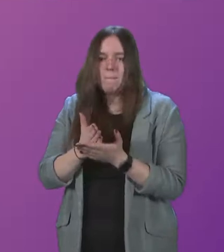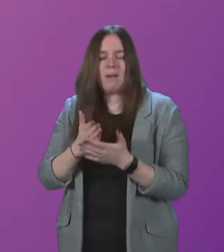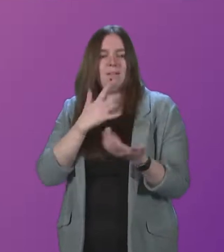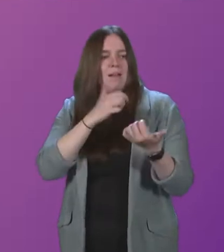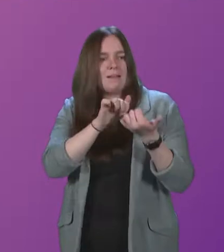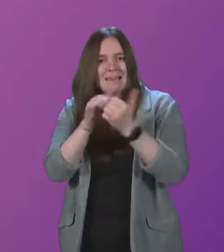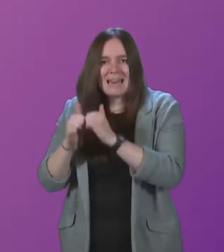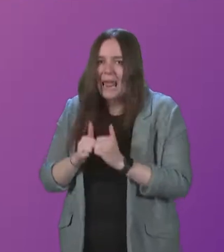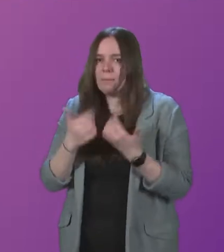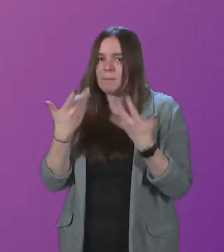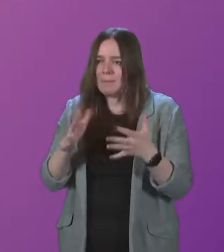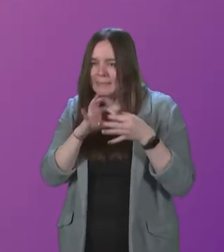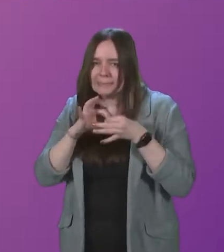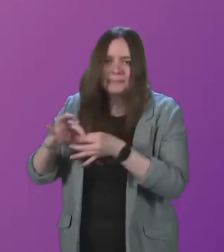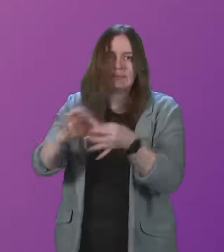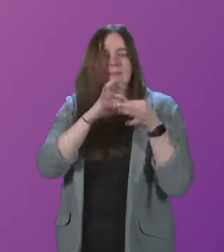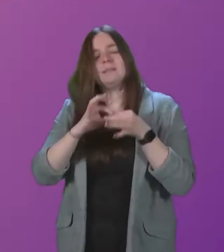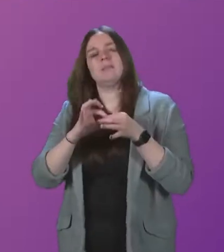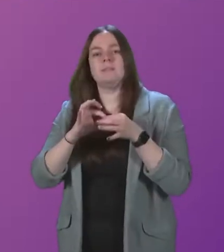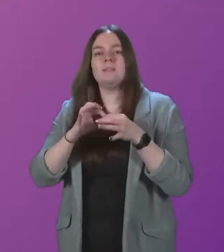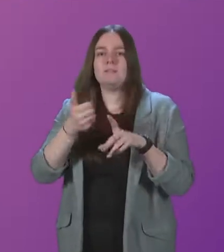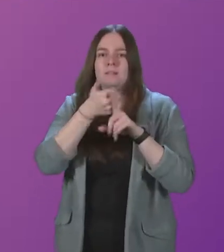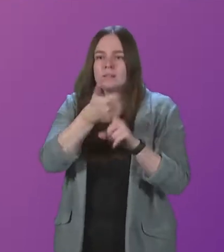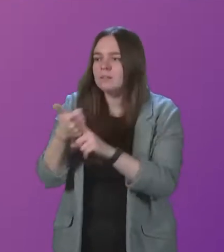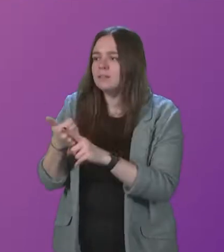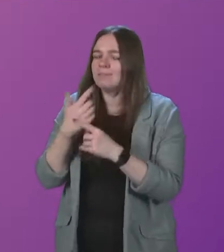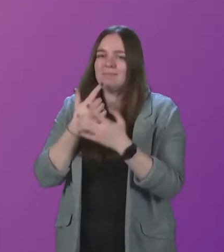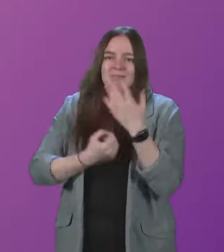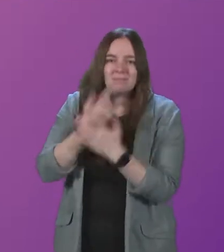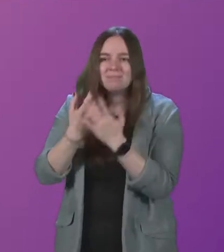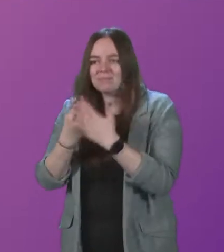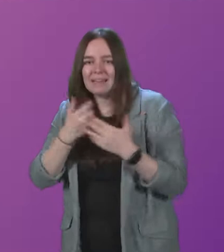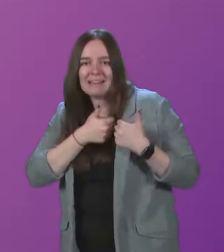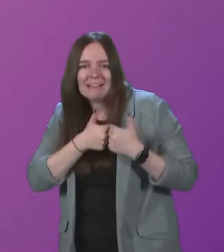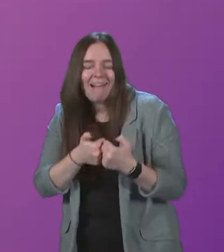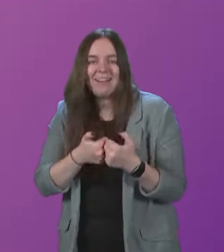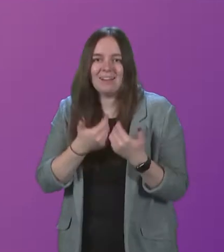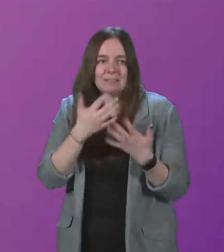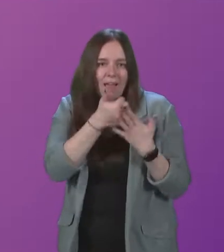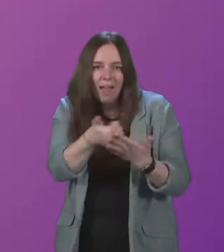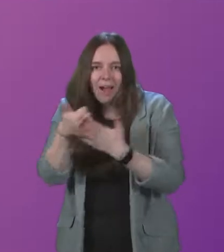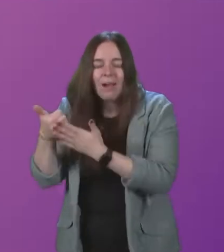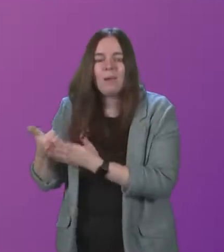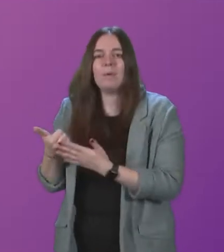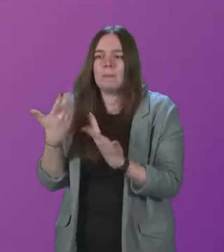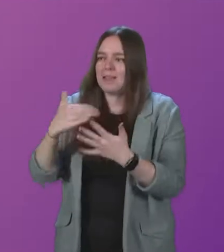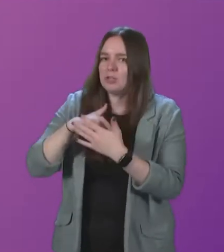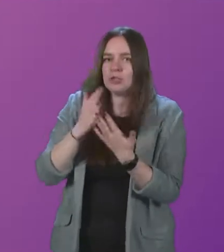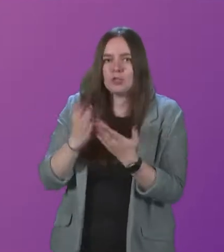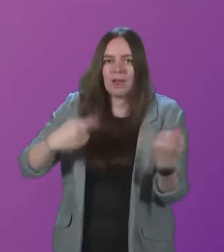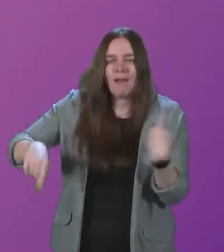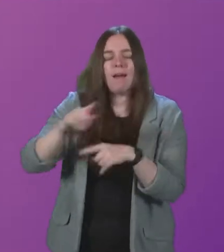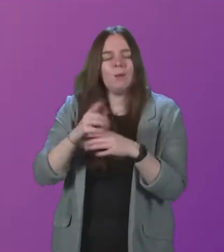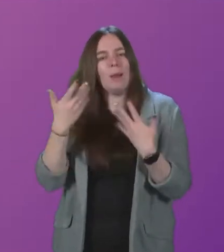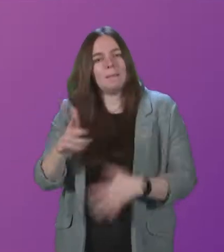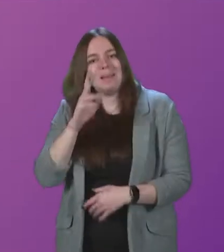have rallied around one another, random acts of kindness have taken place and been shared. We have